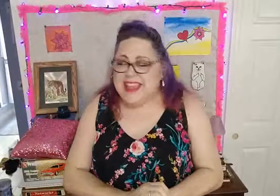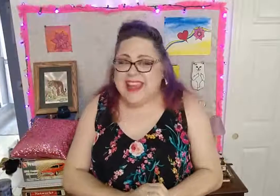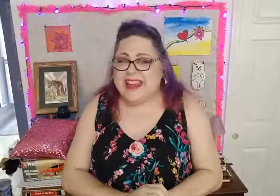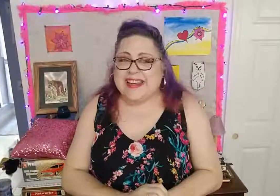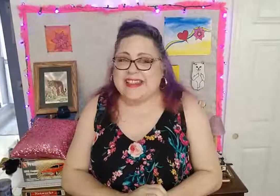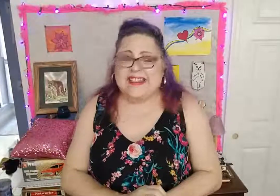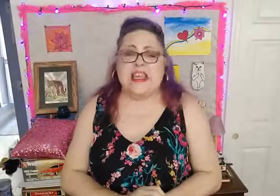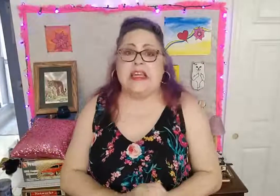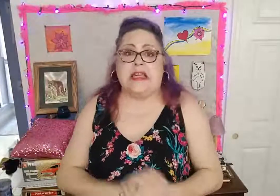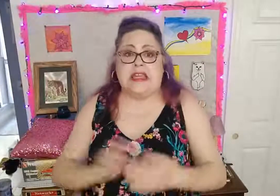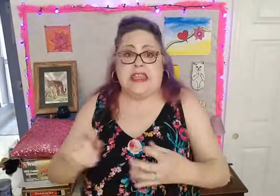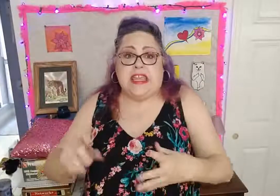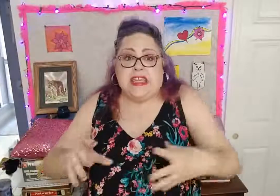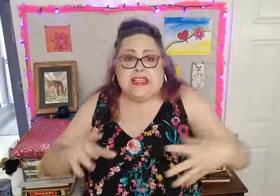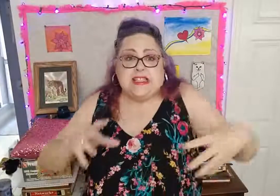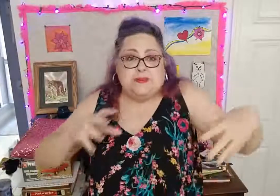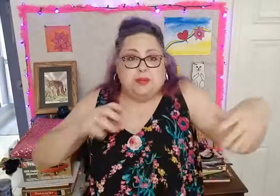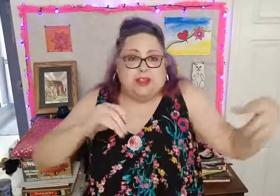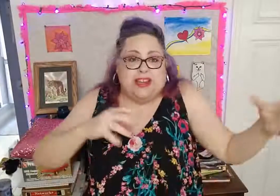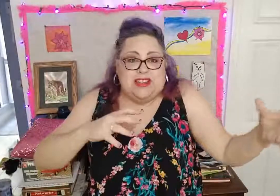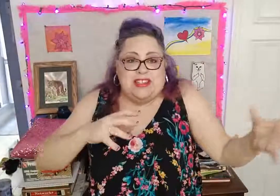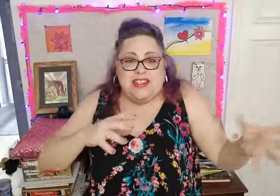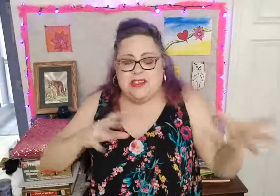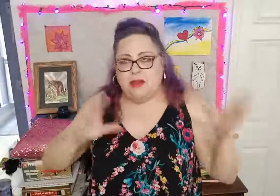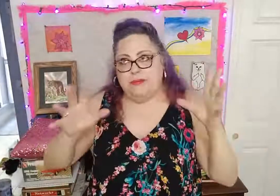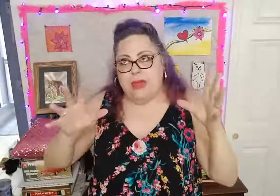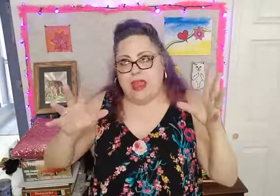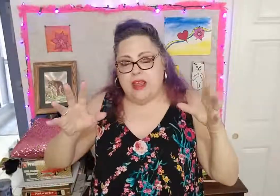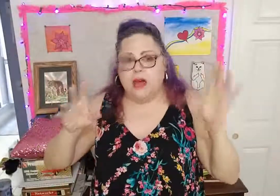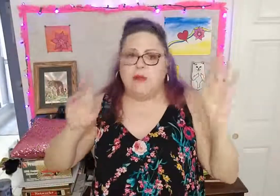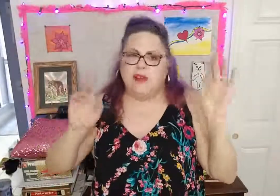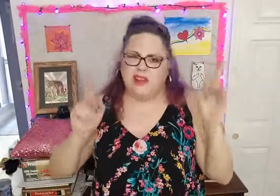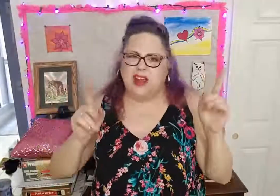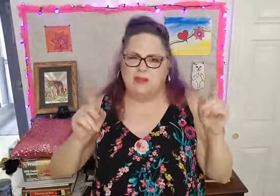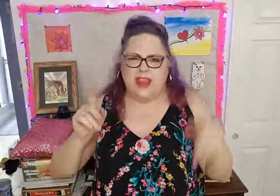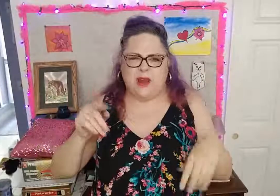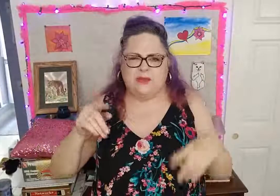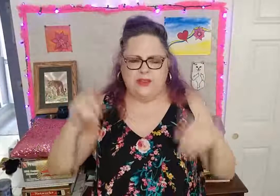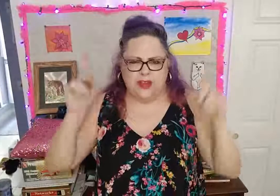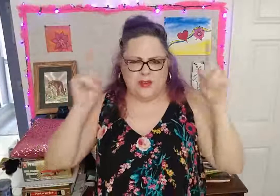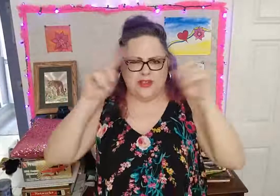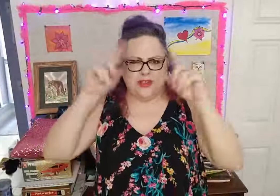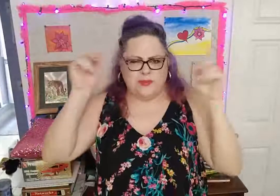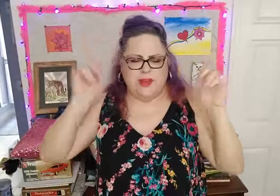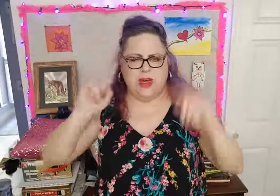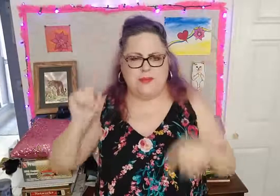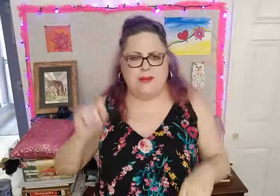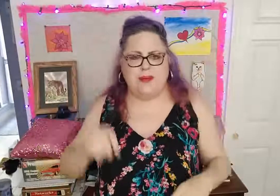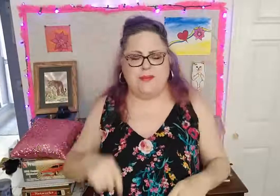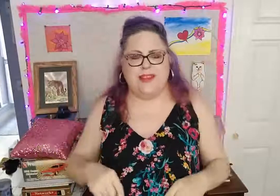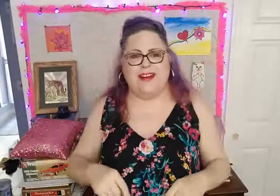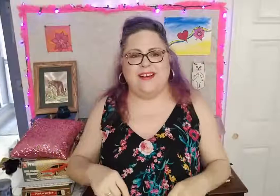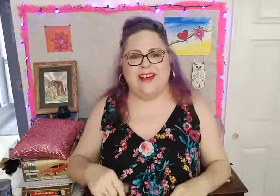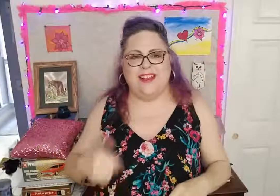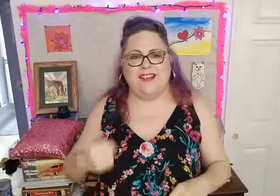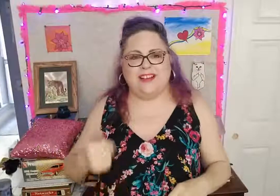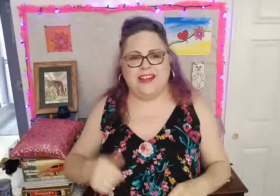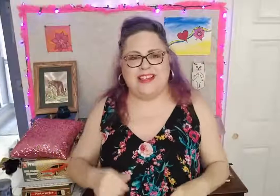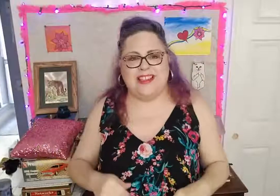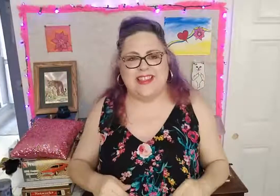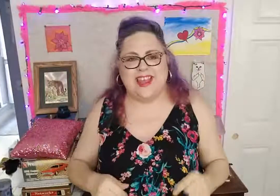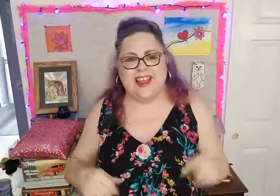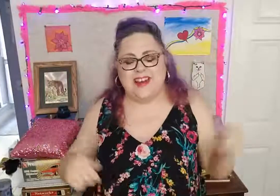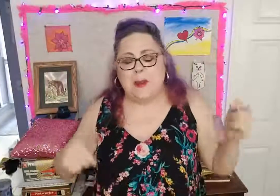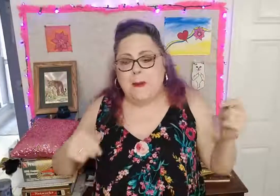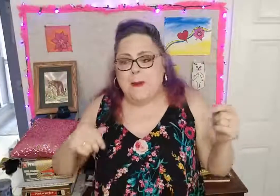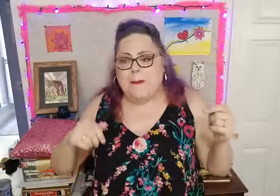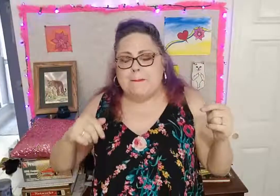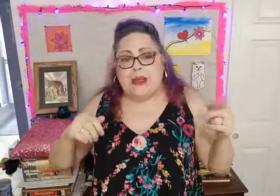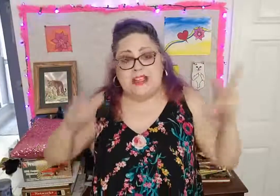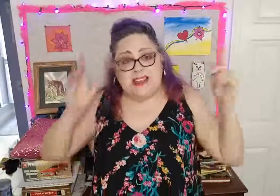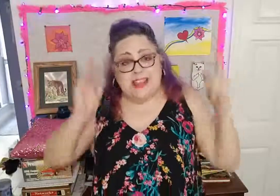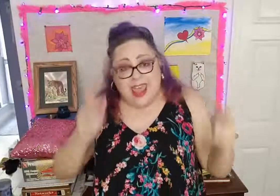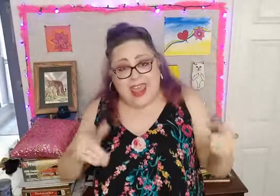things. Things, places, makeup, a lot of makeup reviews. Those will pop up up there, and then the link's at the end. But today,